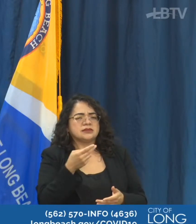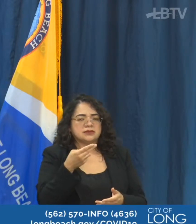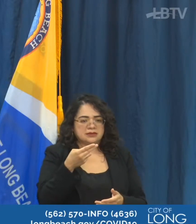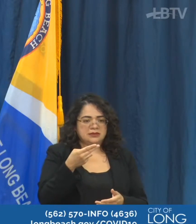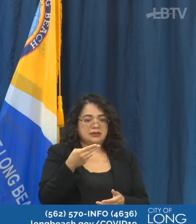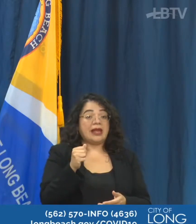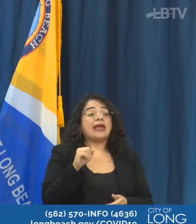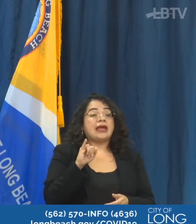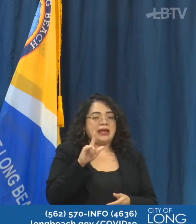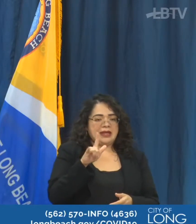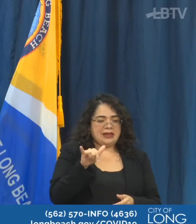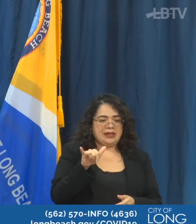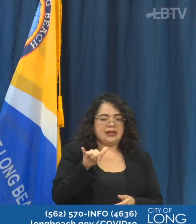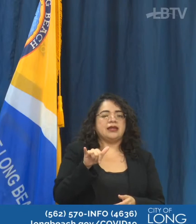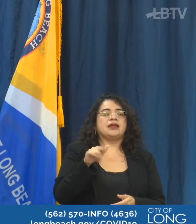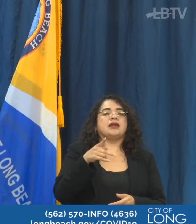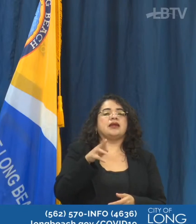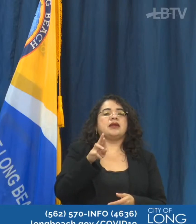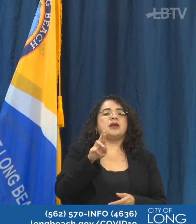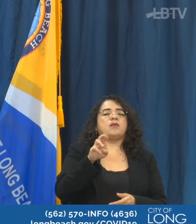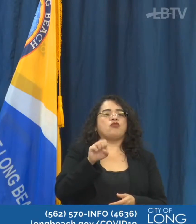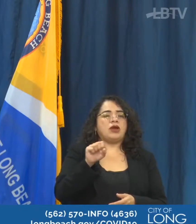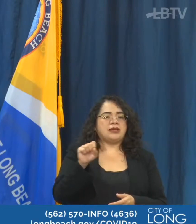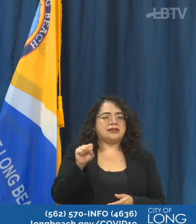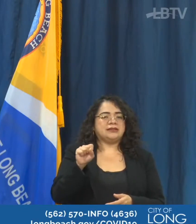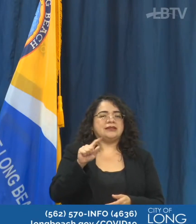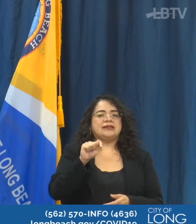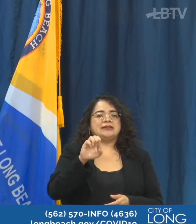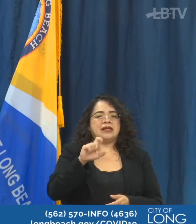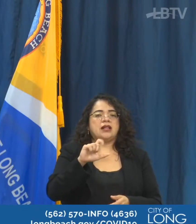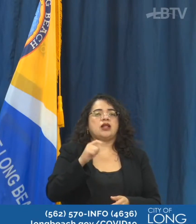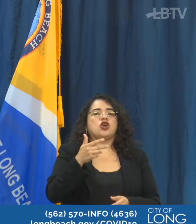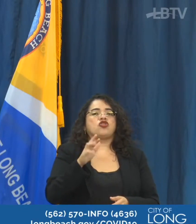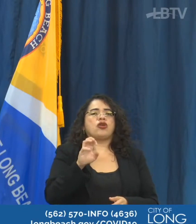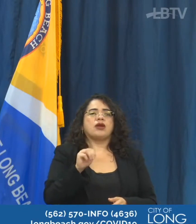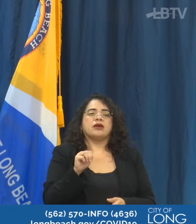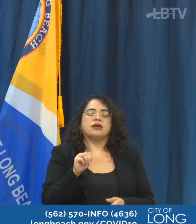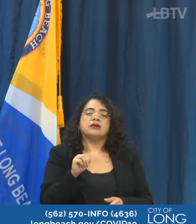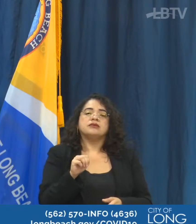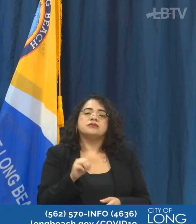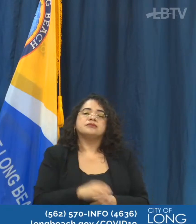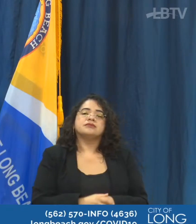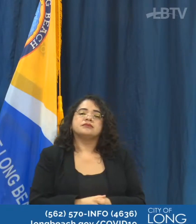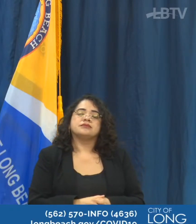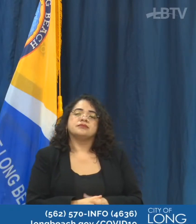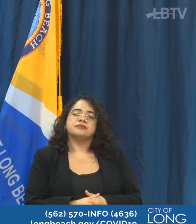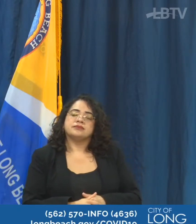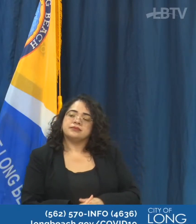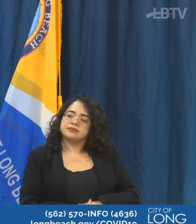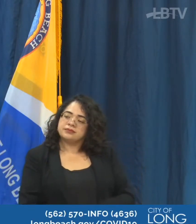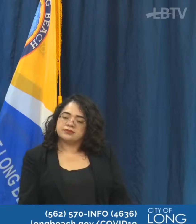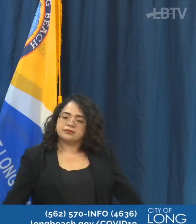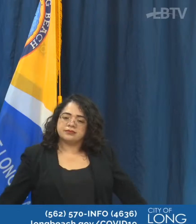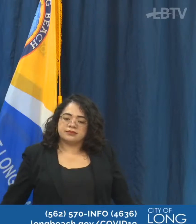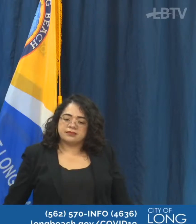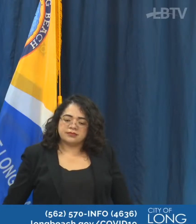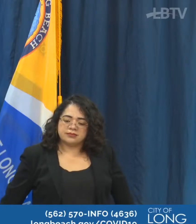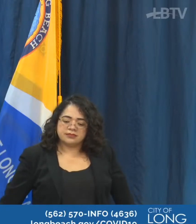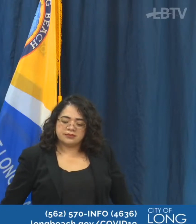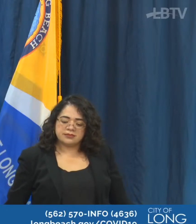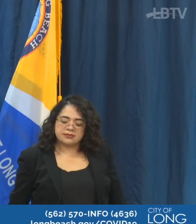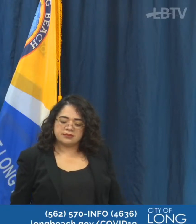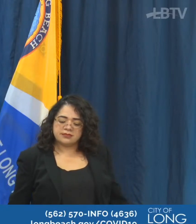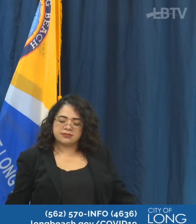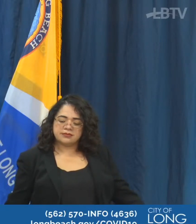the Press-Telegram. Go ahead, Haley. Hi. Given the changes with religious and